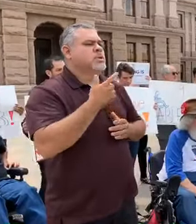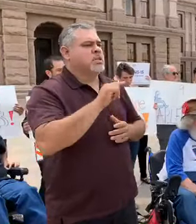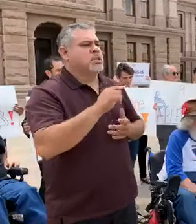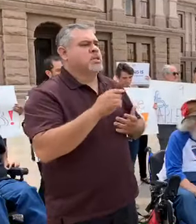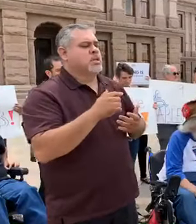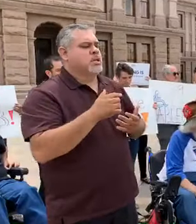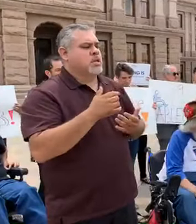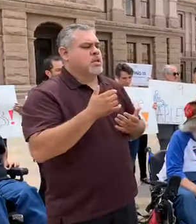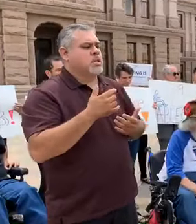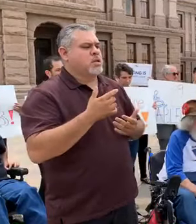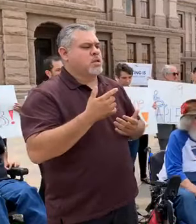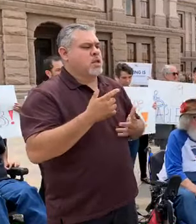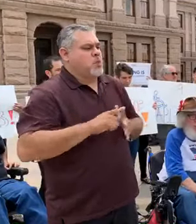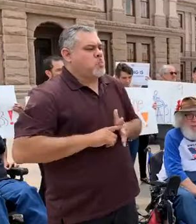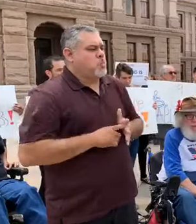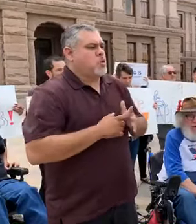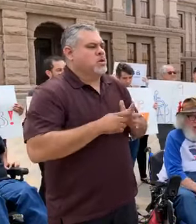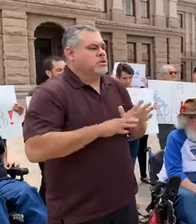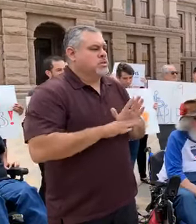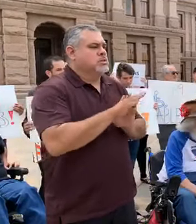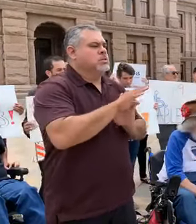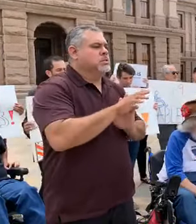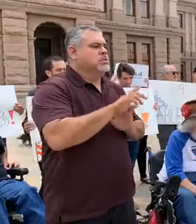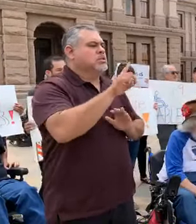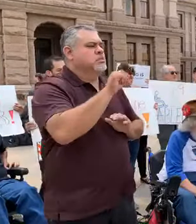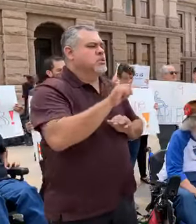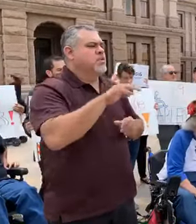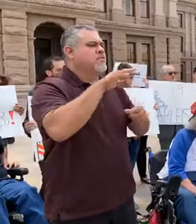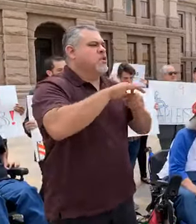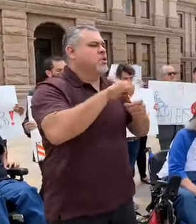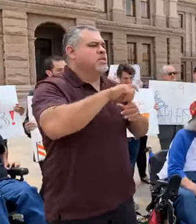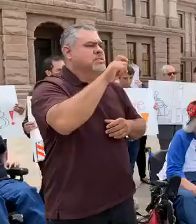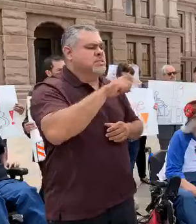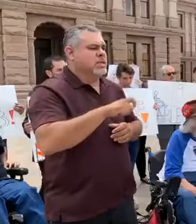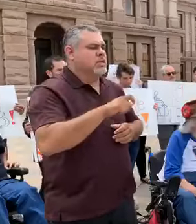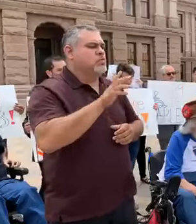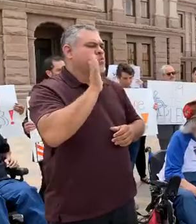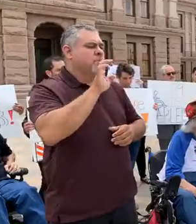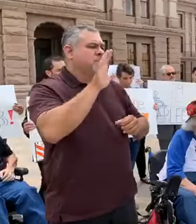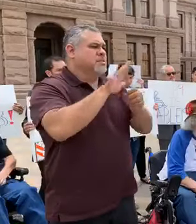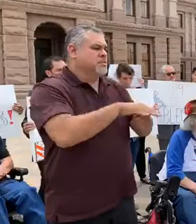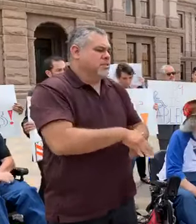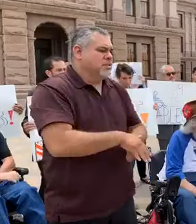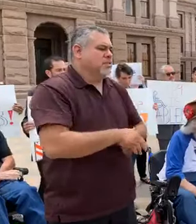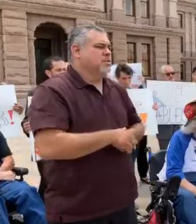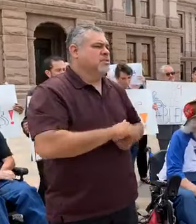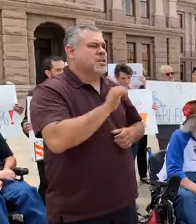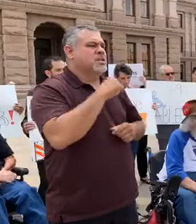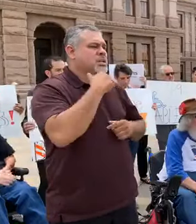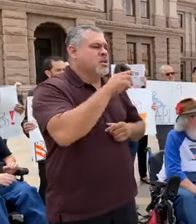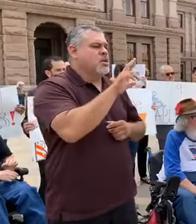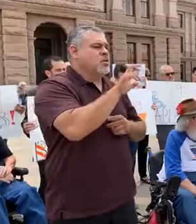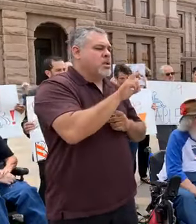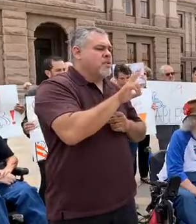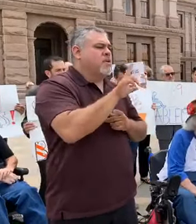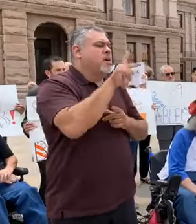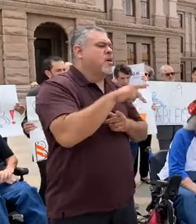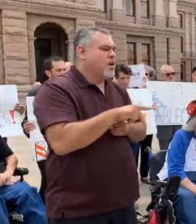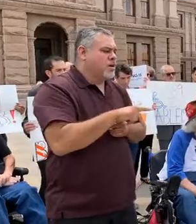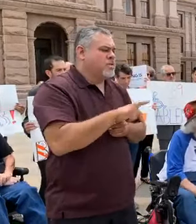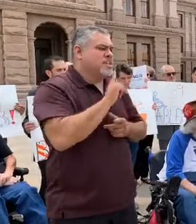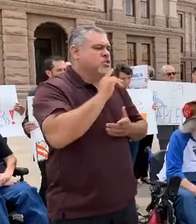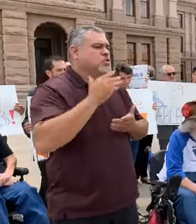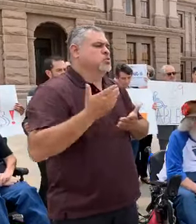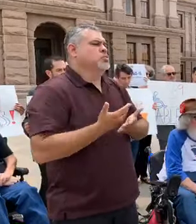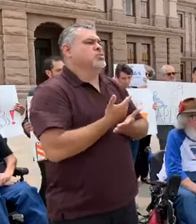disability vote in Texas will be silent. I cannot tell you, though Rev Up is new in the